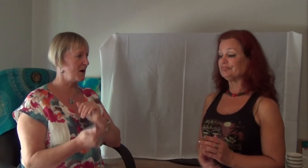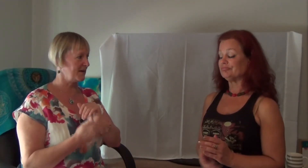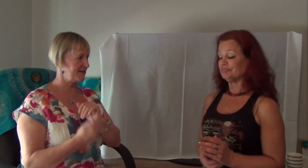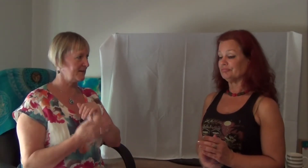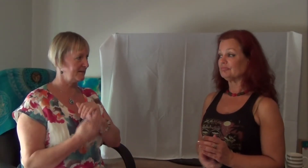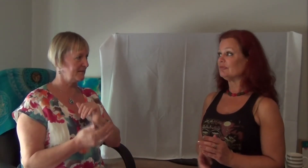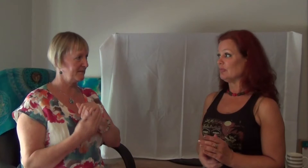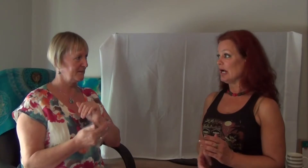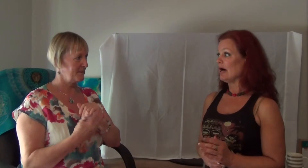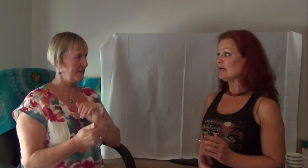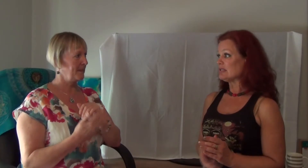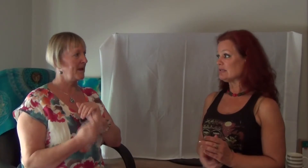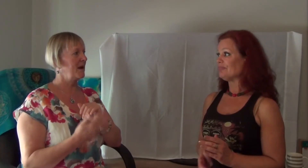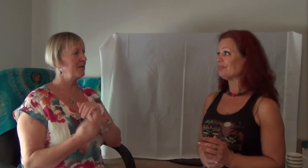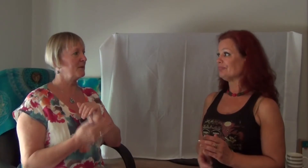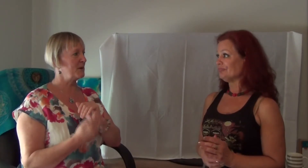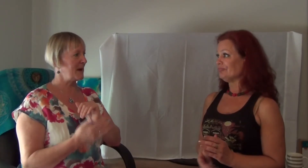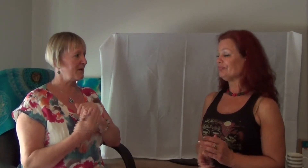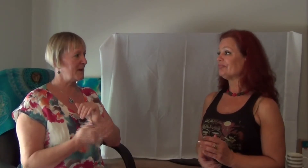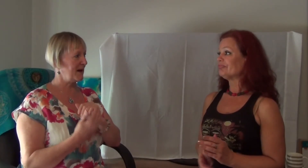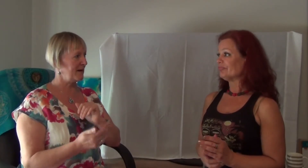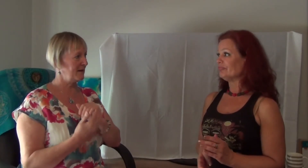eyes and from the back of my head.